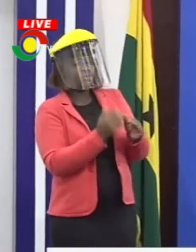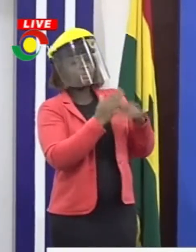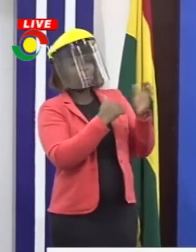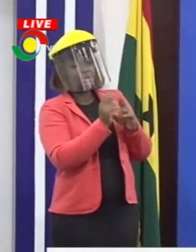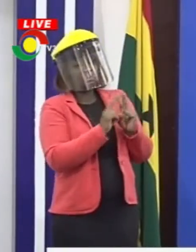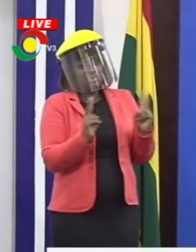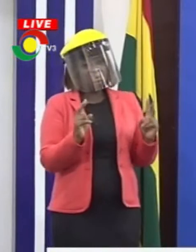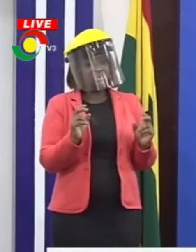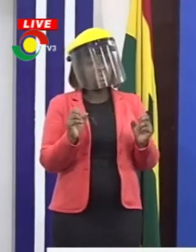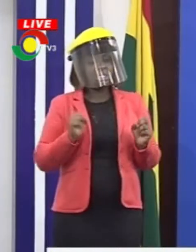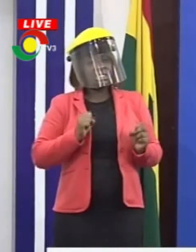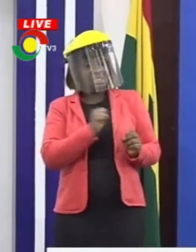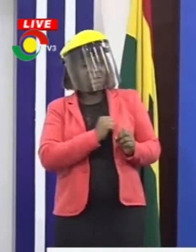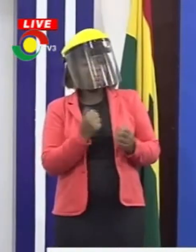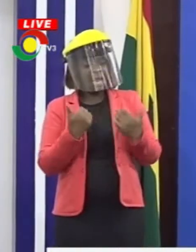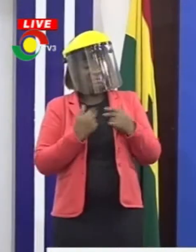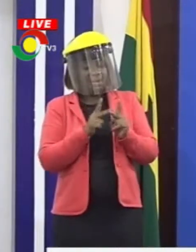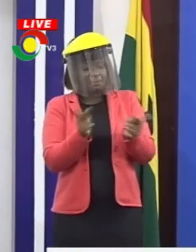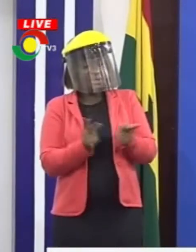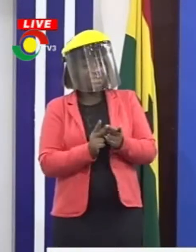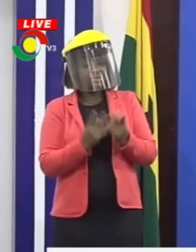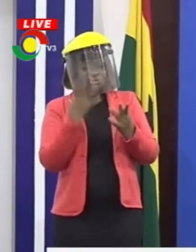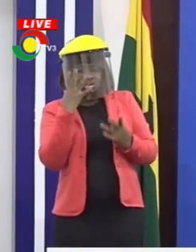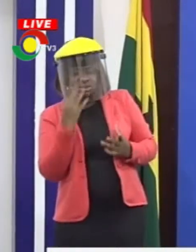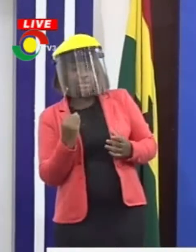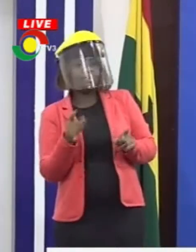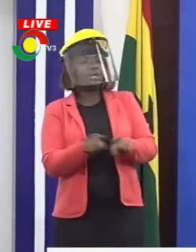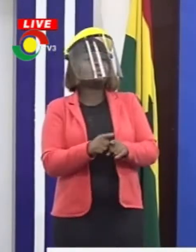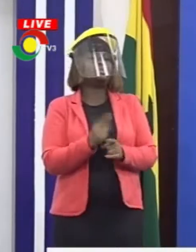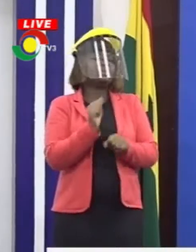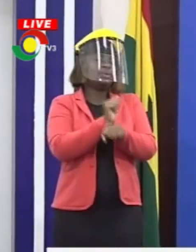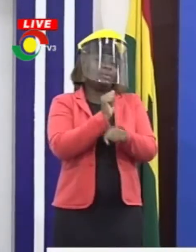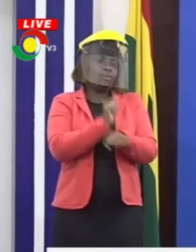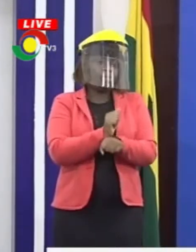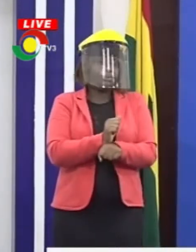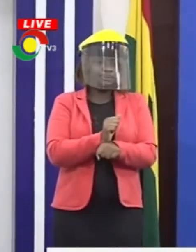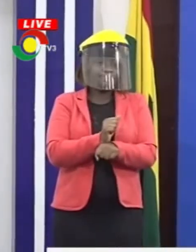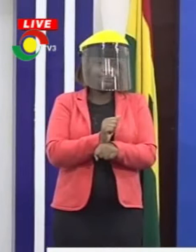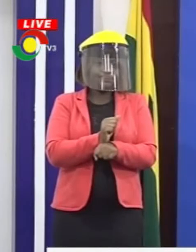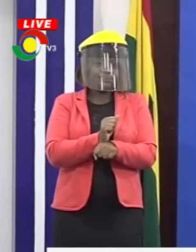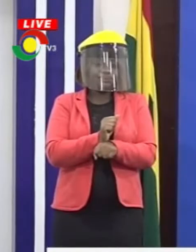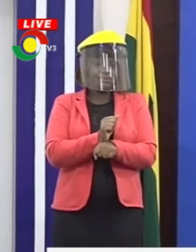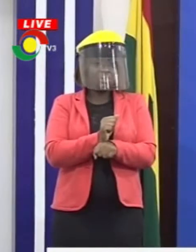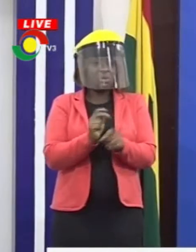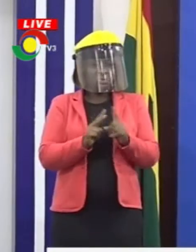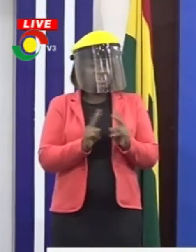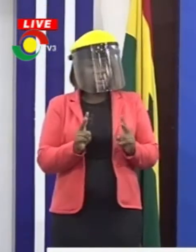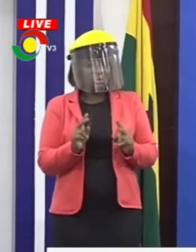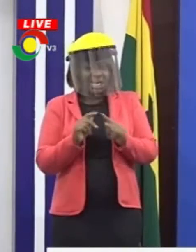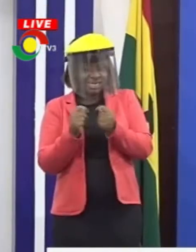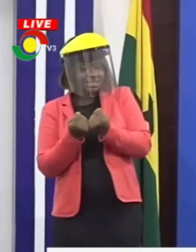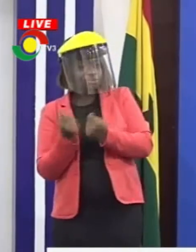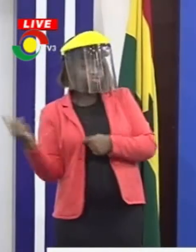place to sleep and rest while they work. And that's prefab is going there today by tomorrow. should be there.